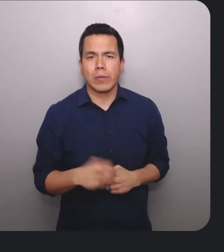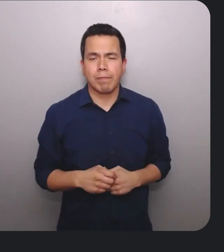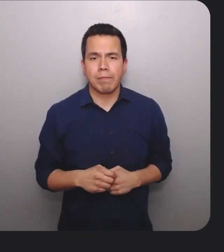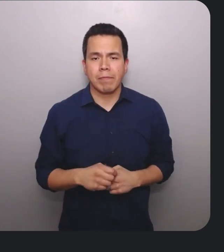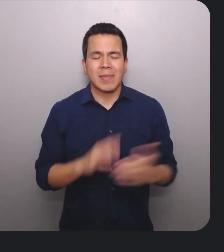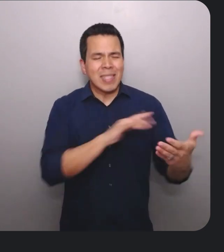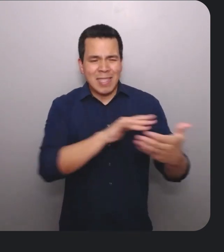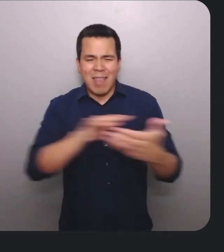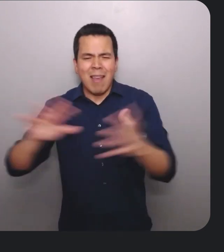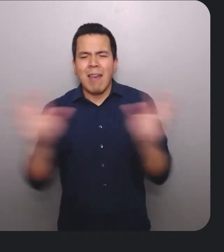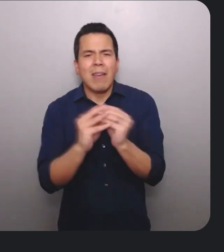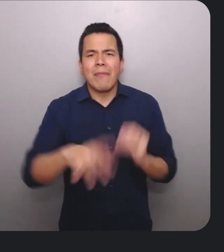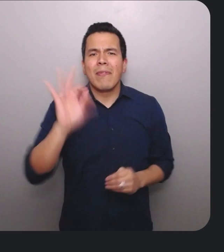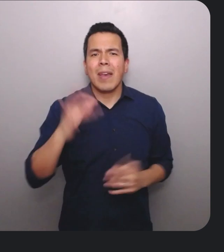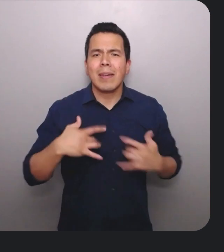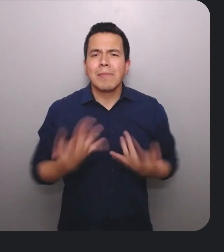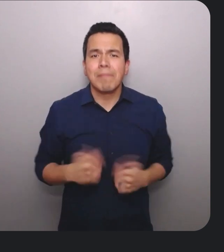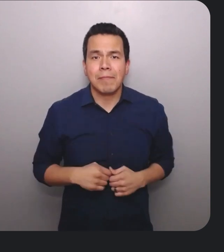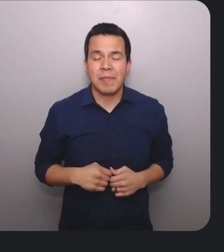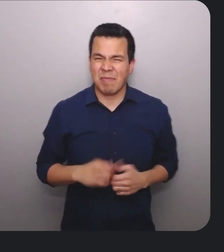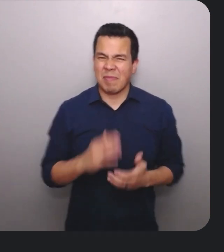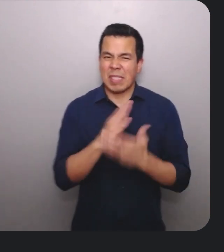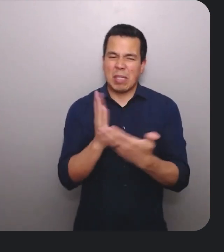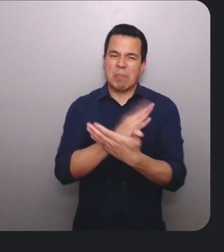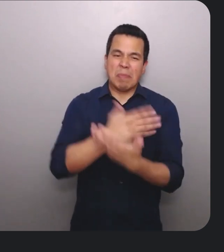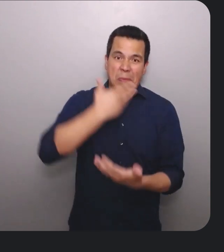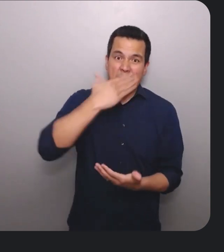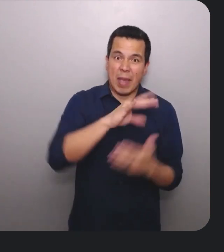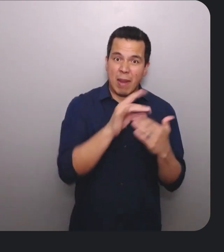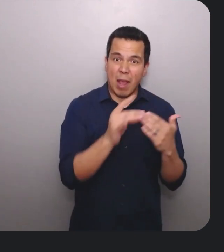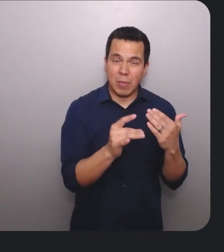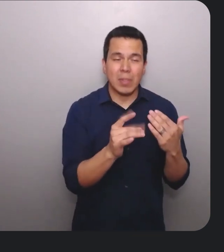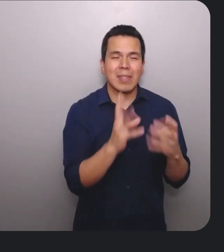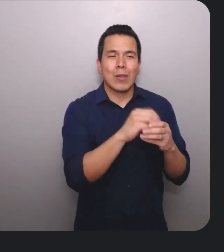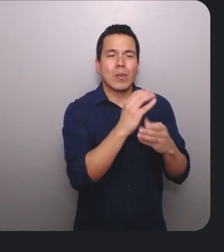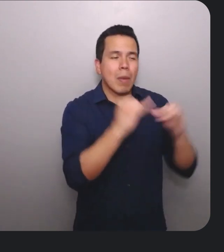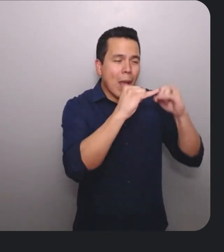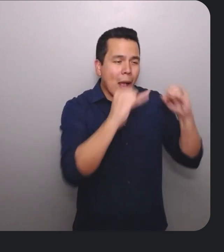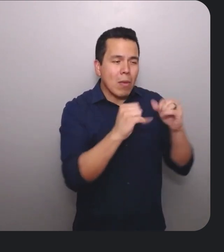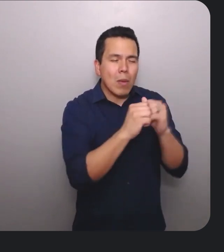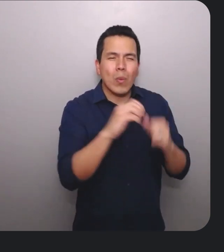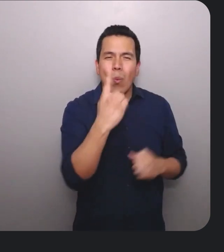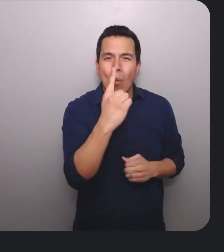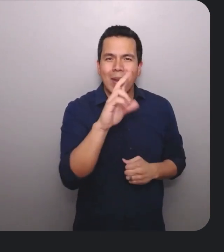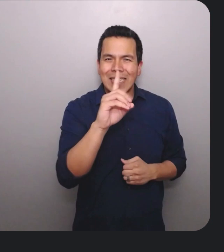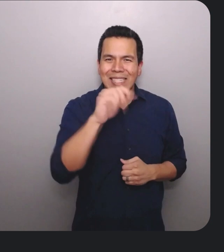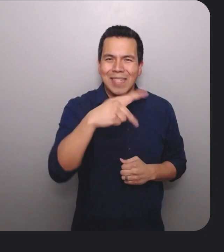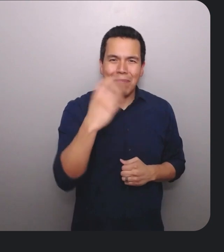found. Some of the worst options included a version with a thickness of one dip for the inside and outside outlines with no padding.